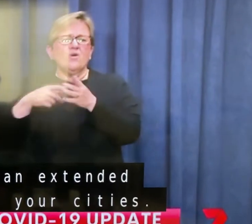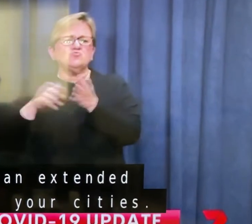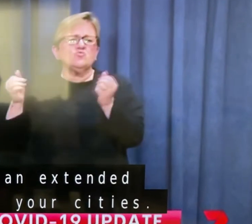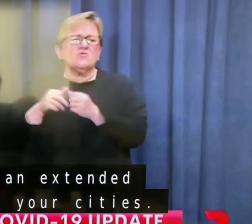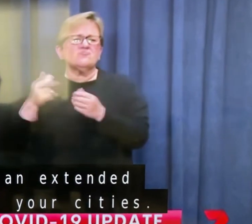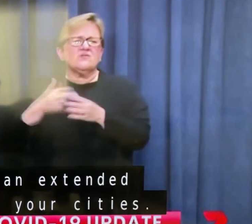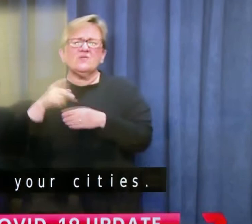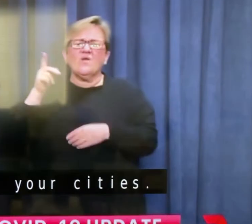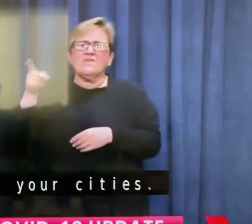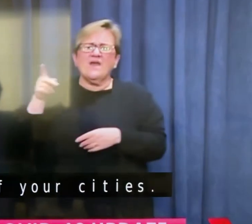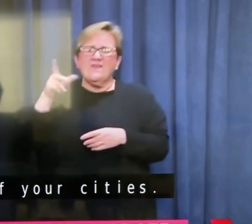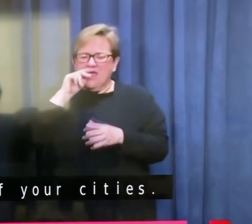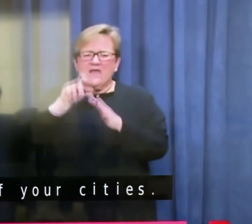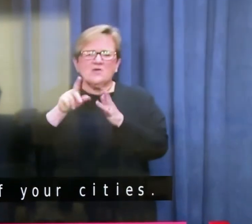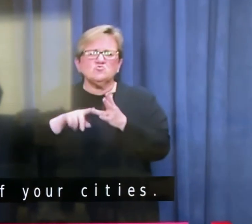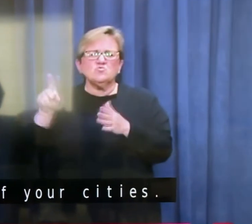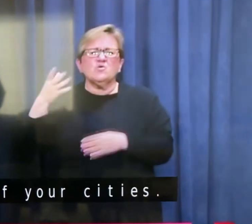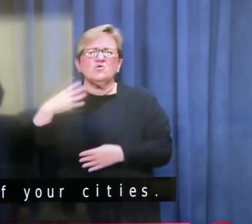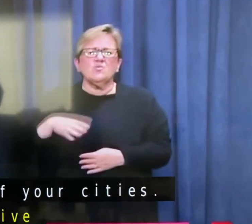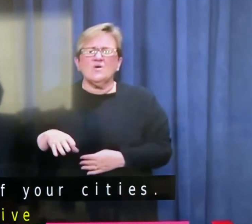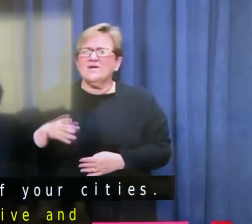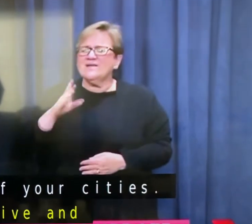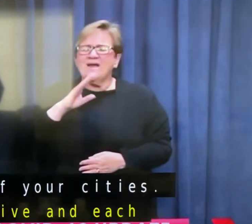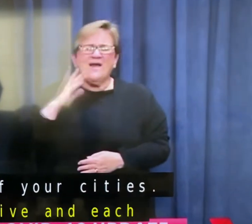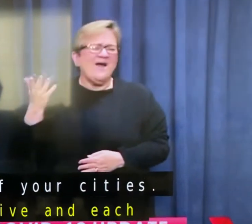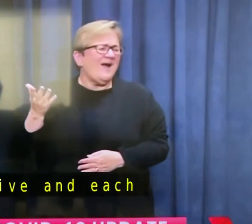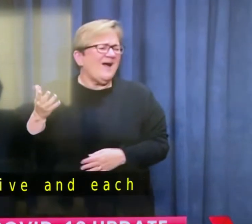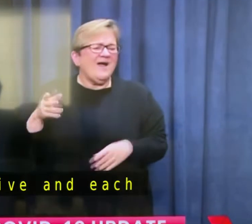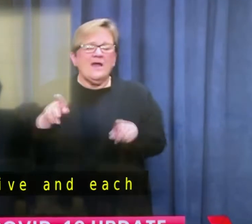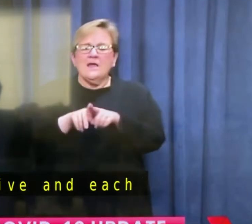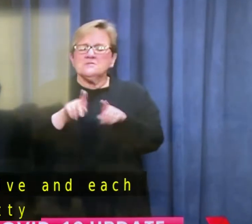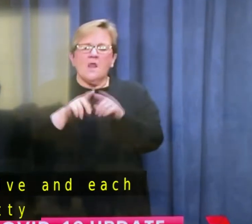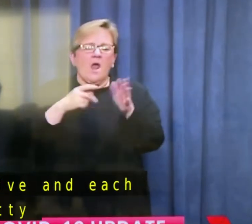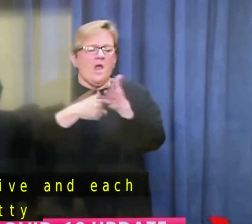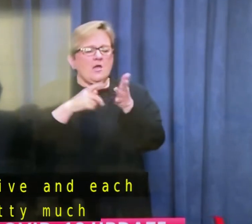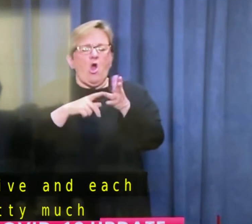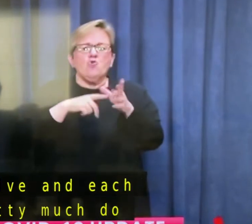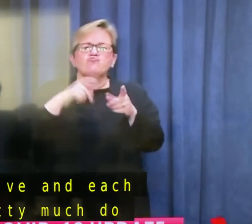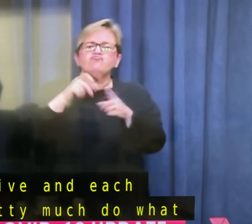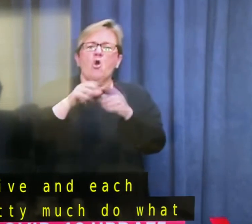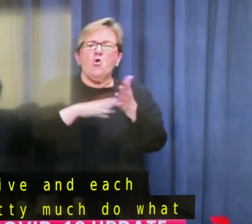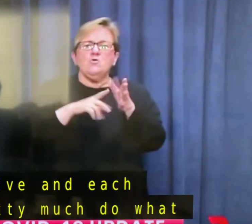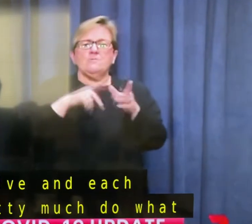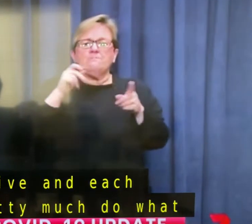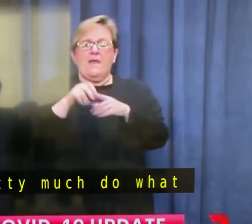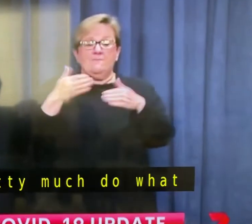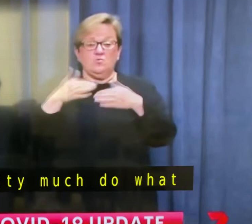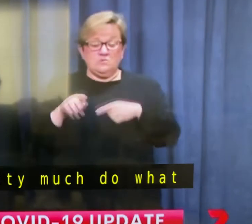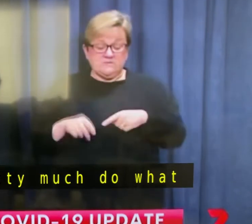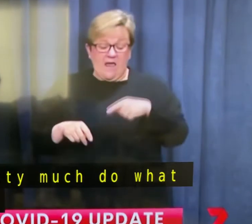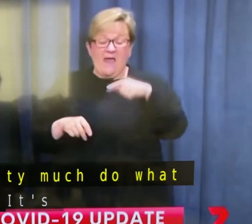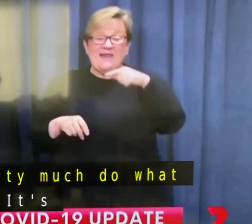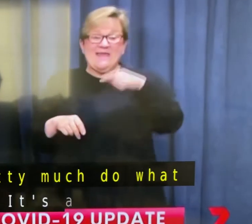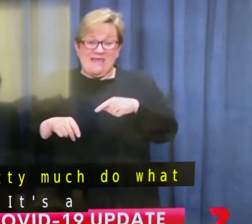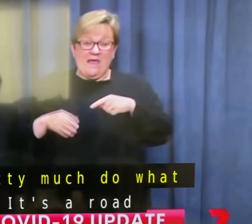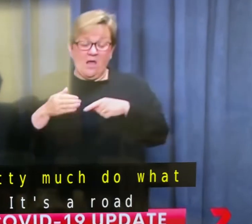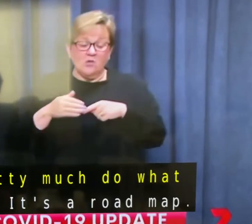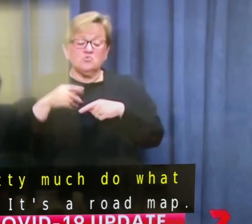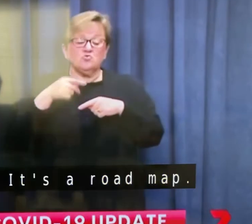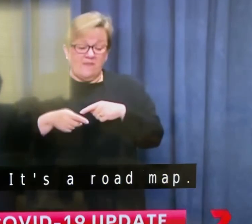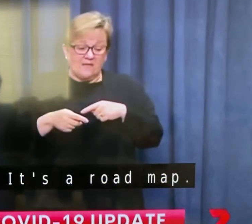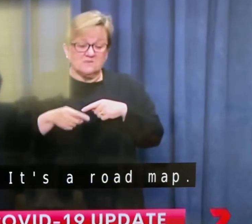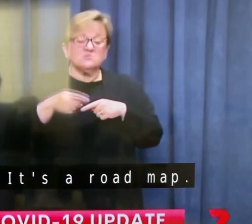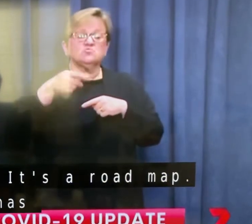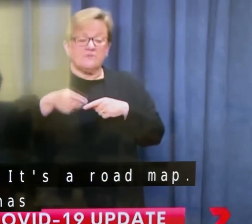still pretty much do whatever they want, it seems. What's a roadmap? So the Prime Minister has set out a roadmap and it's a four phase